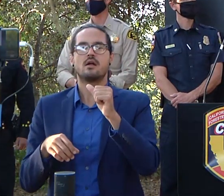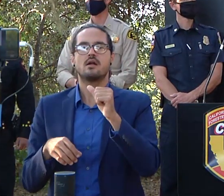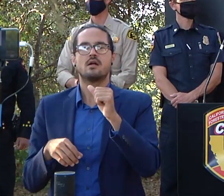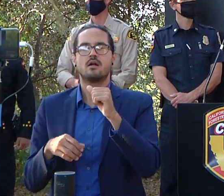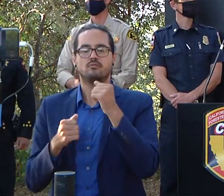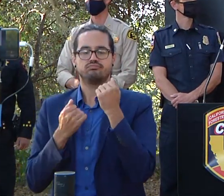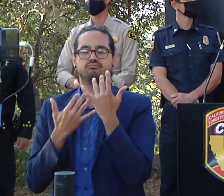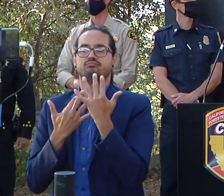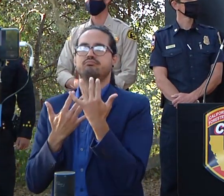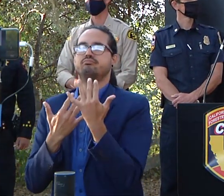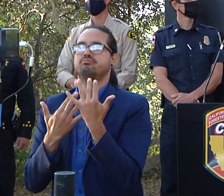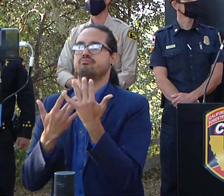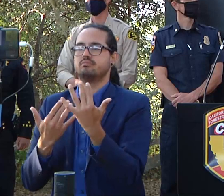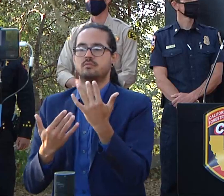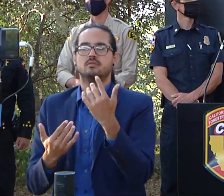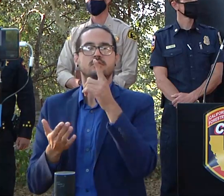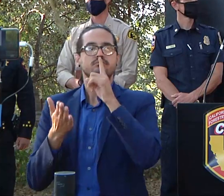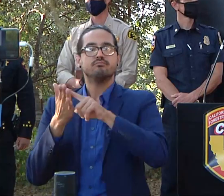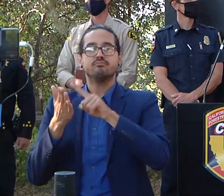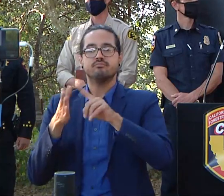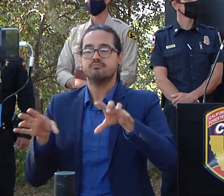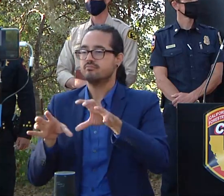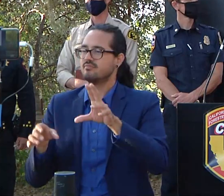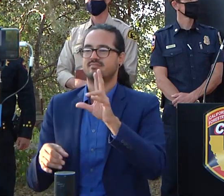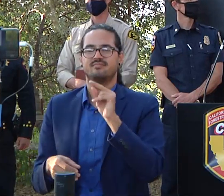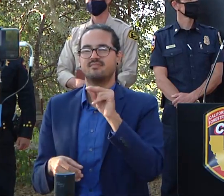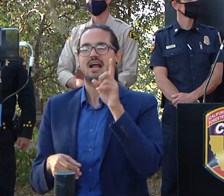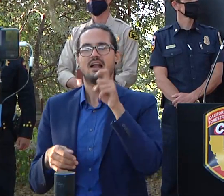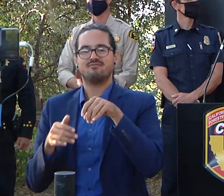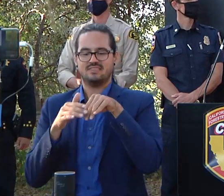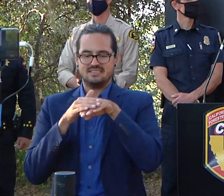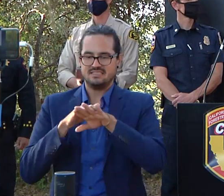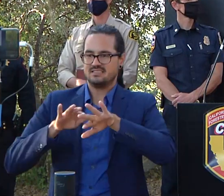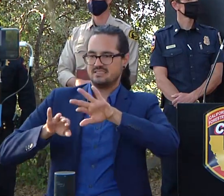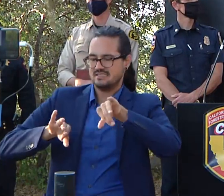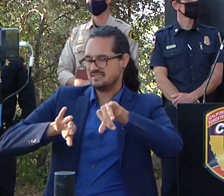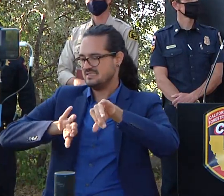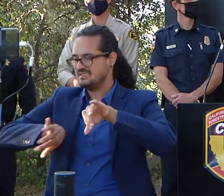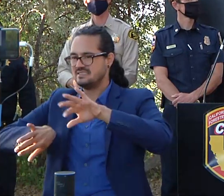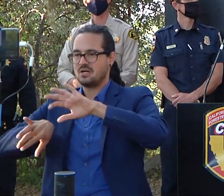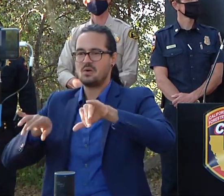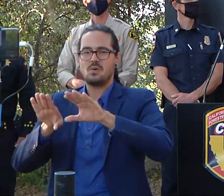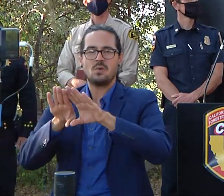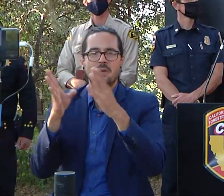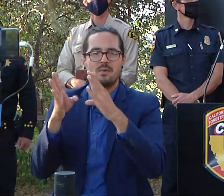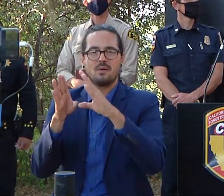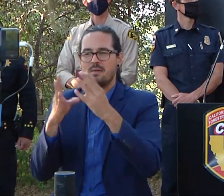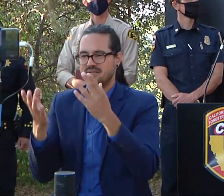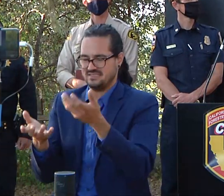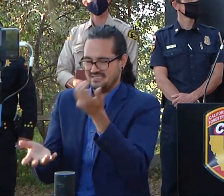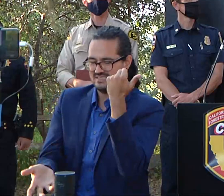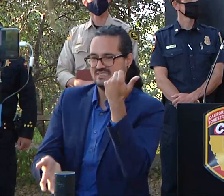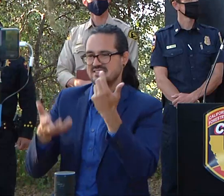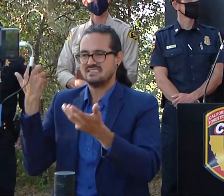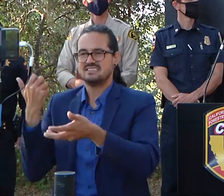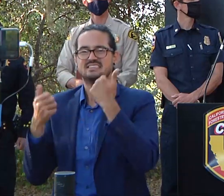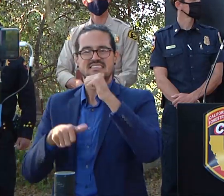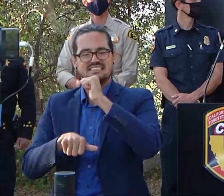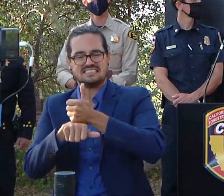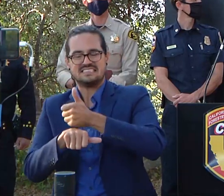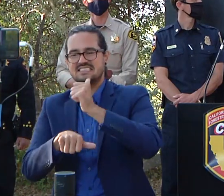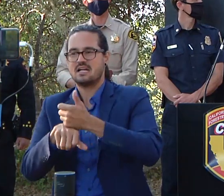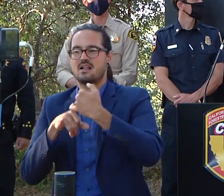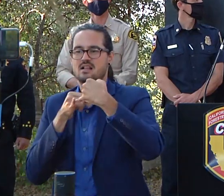so we have to go in and actually cut that out with with our crews to put a nice control line in there so it renders that area safe